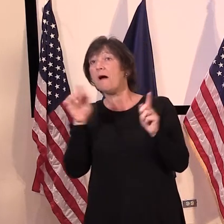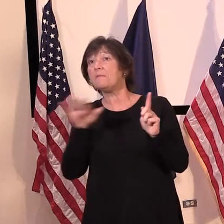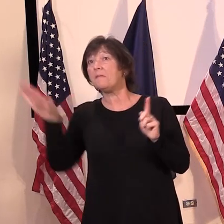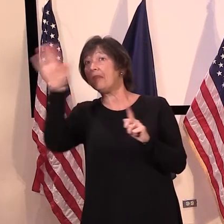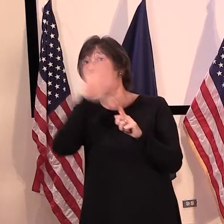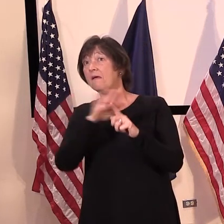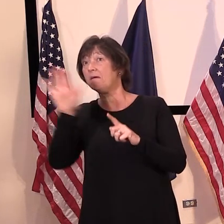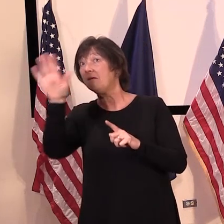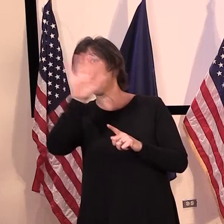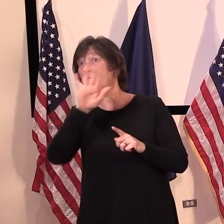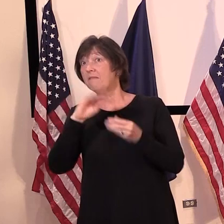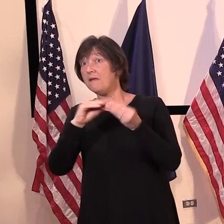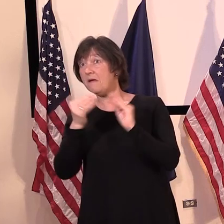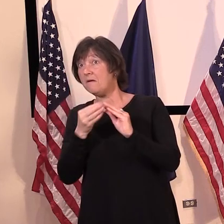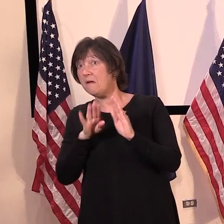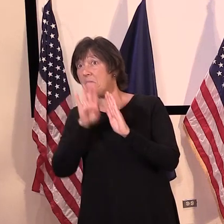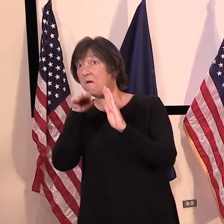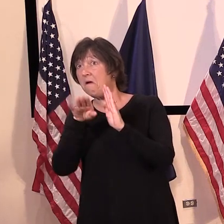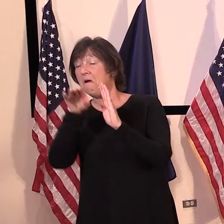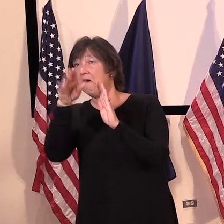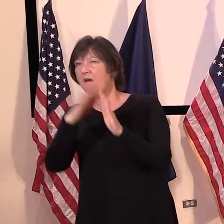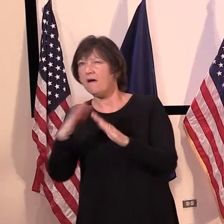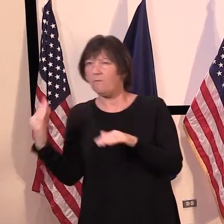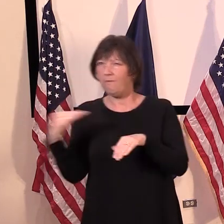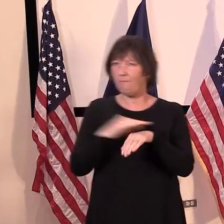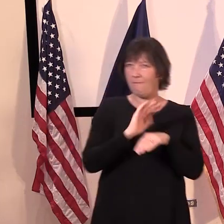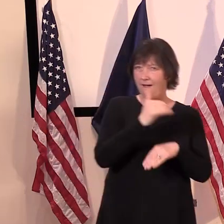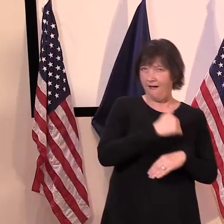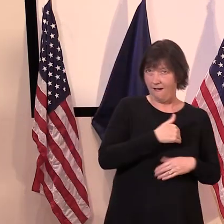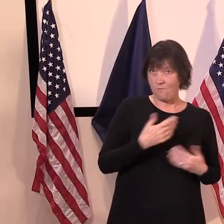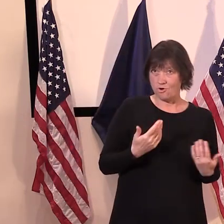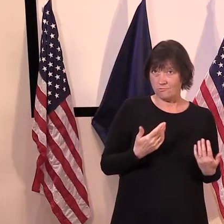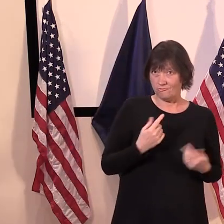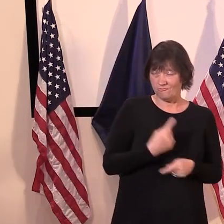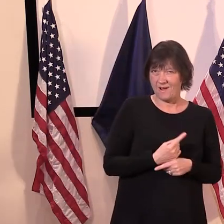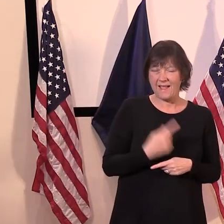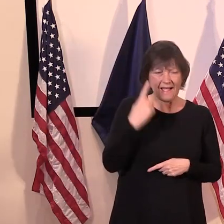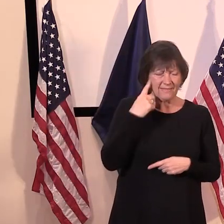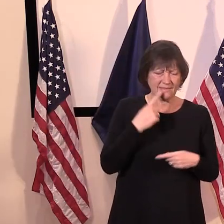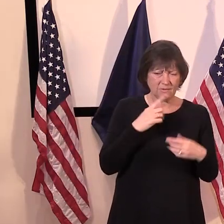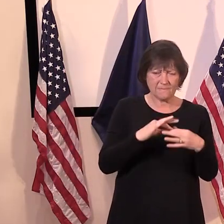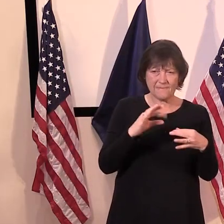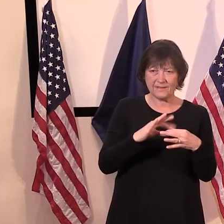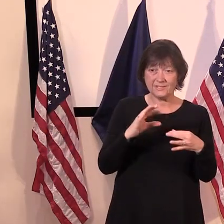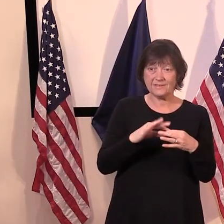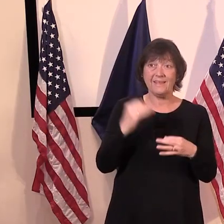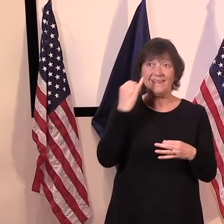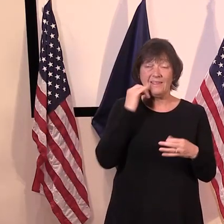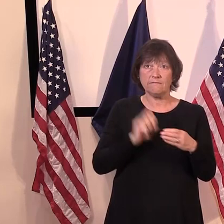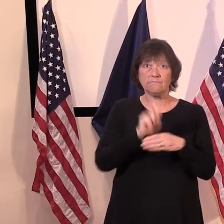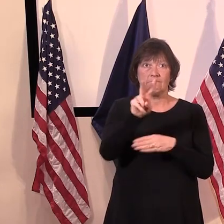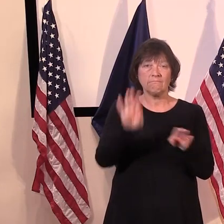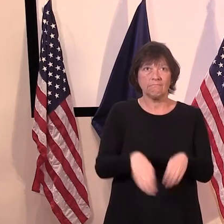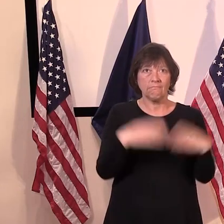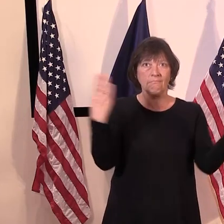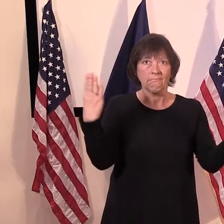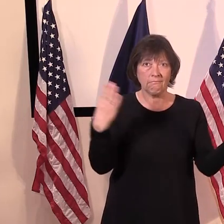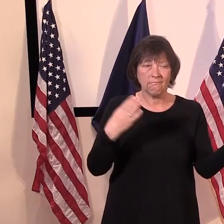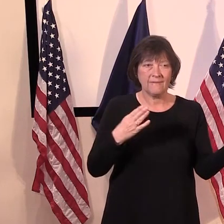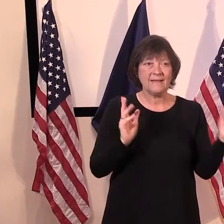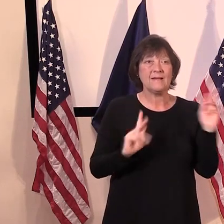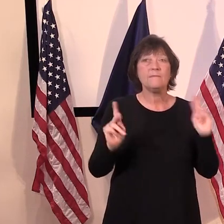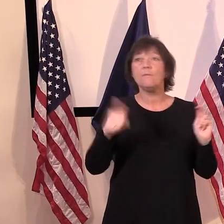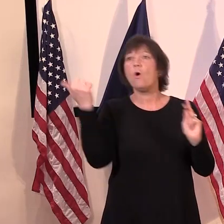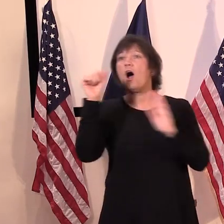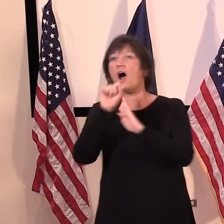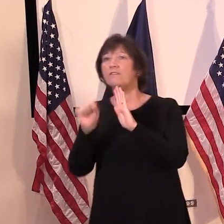other states are having in curbing the spread of the virus? I think you mentioned, um, being aware that opening up too fast here might encourage people from